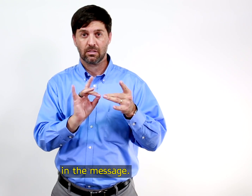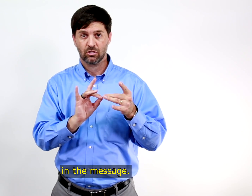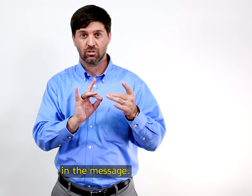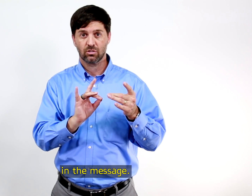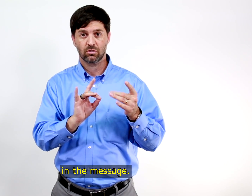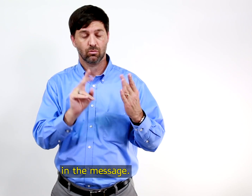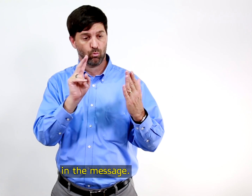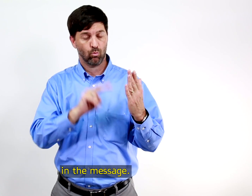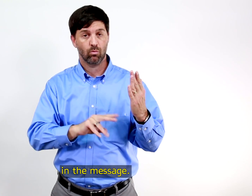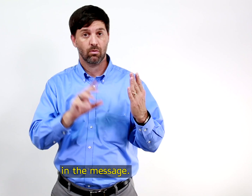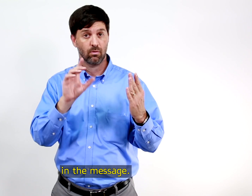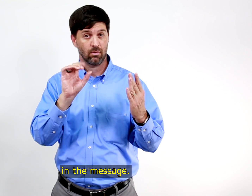message.